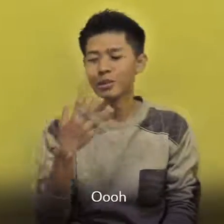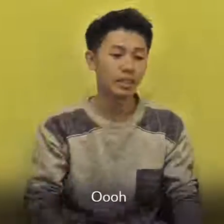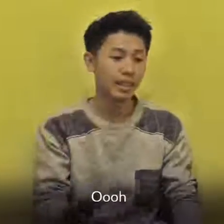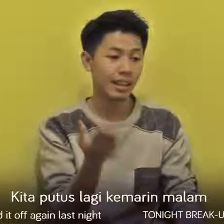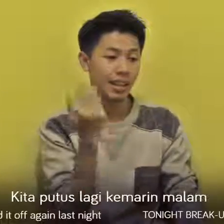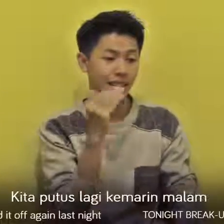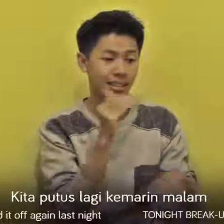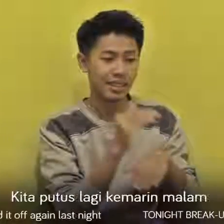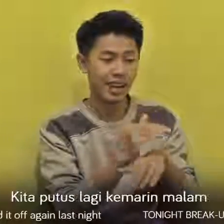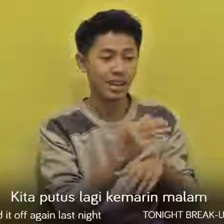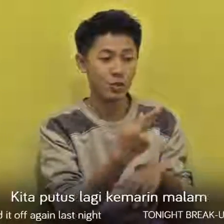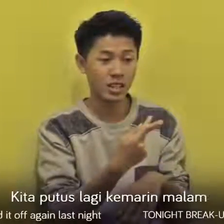We call it